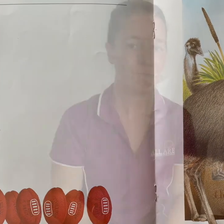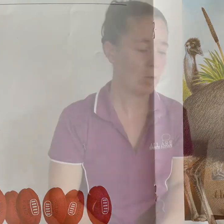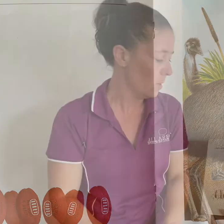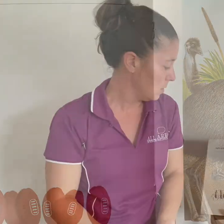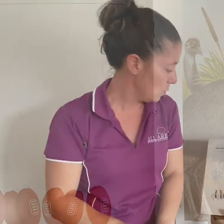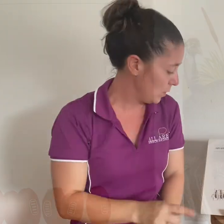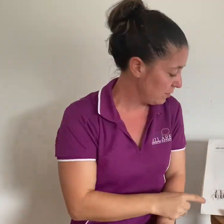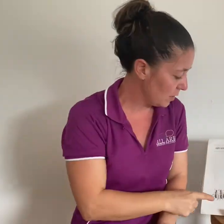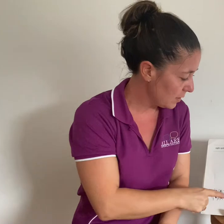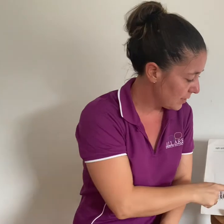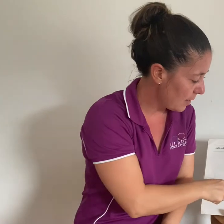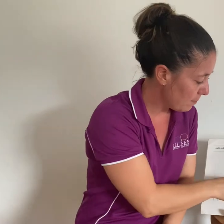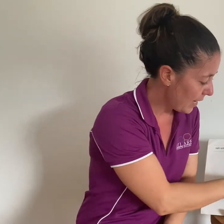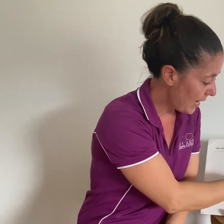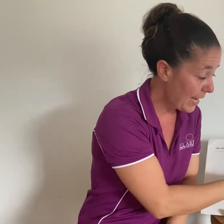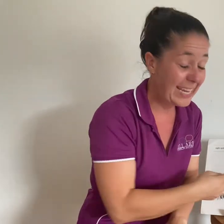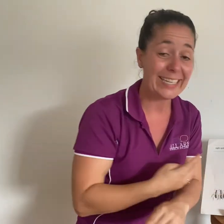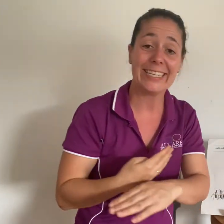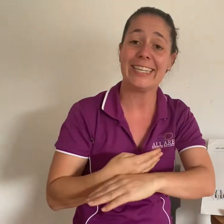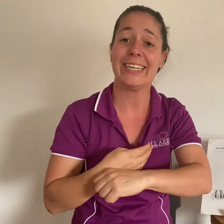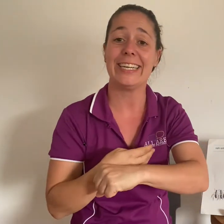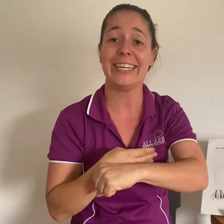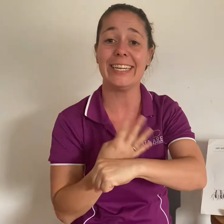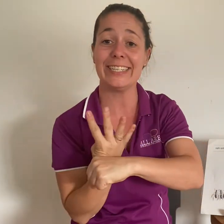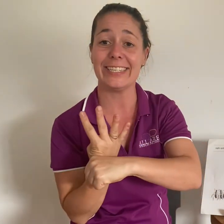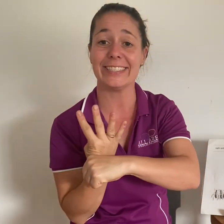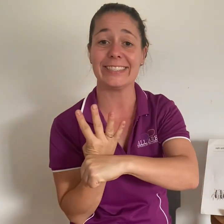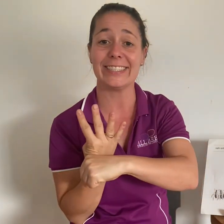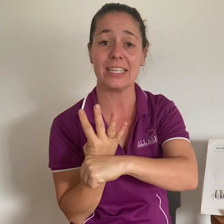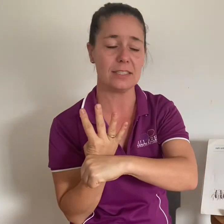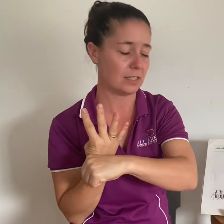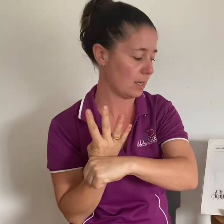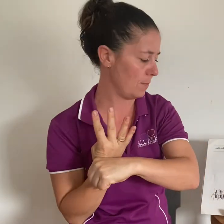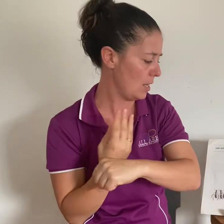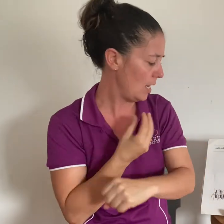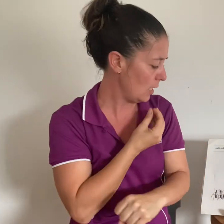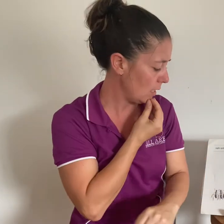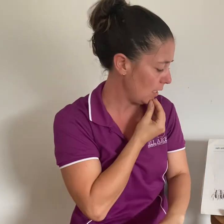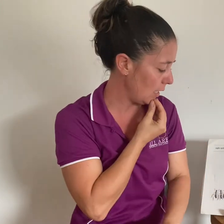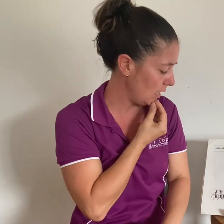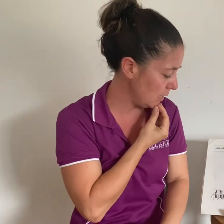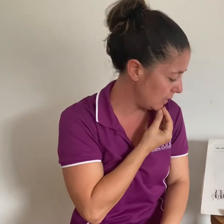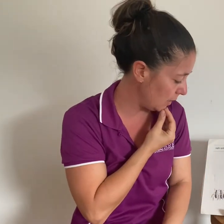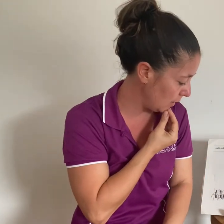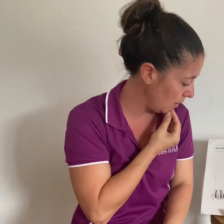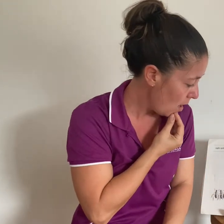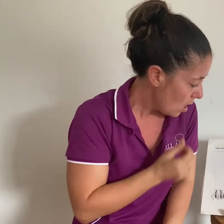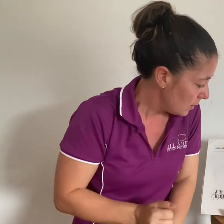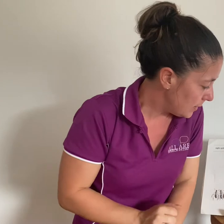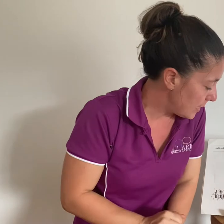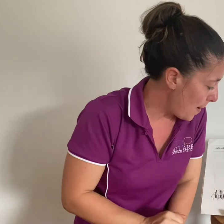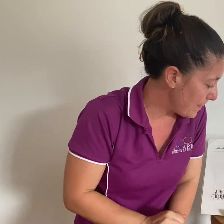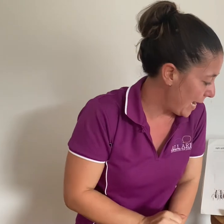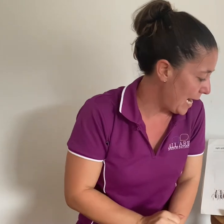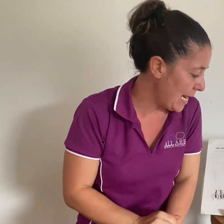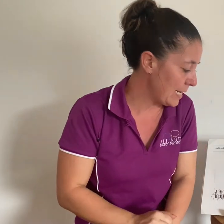we've got some echidnas this time and they're eating some ants